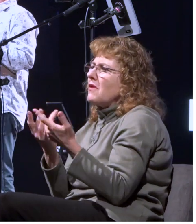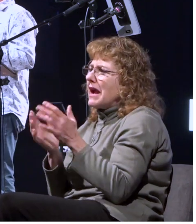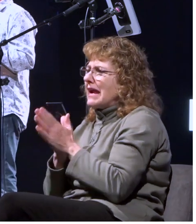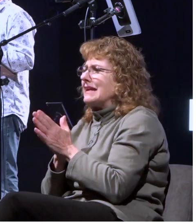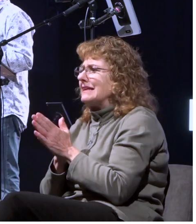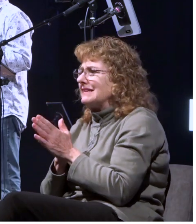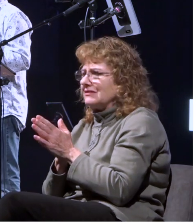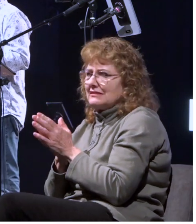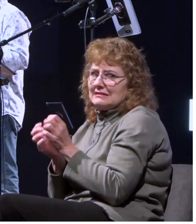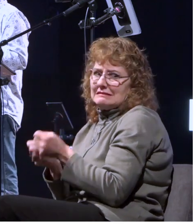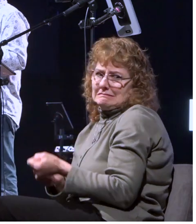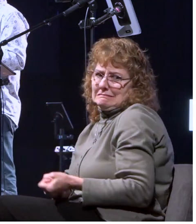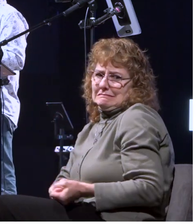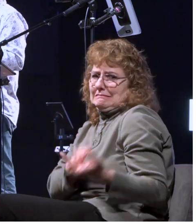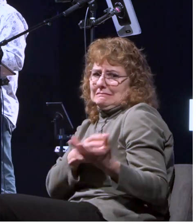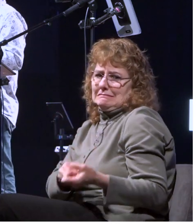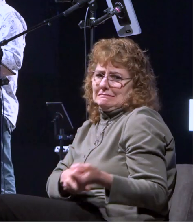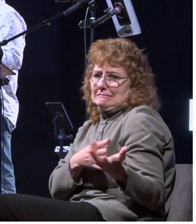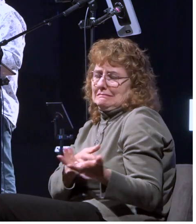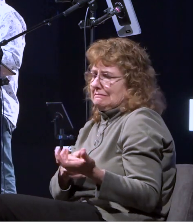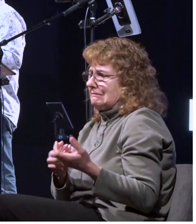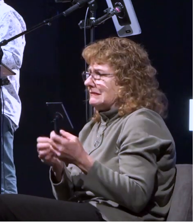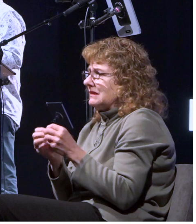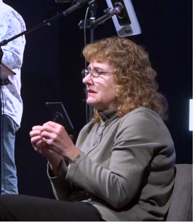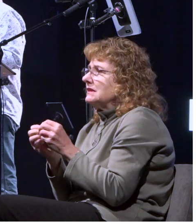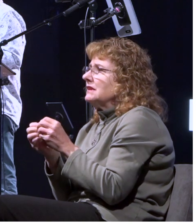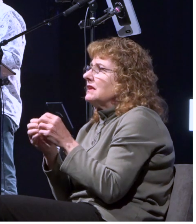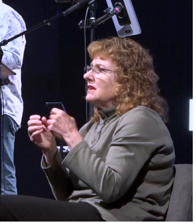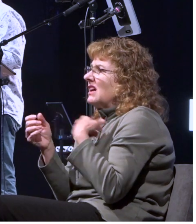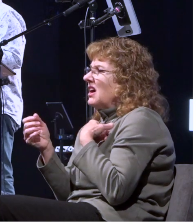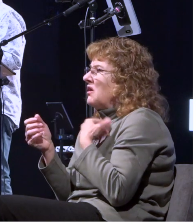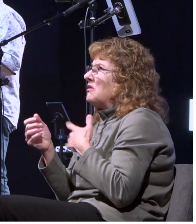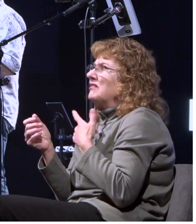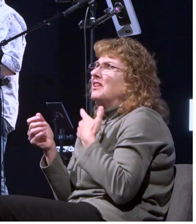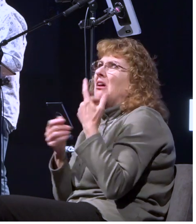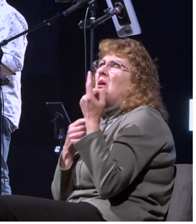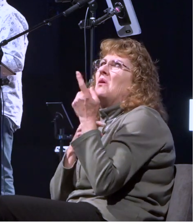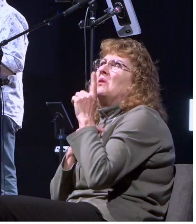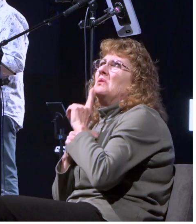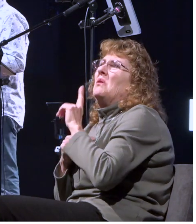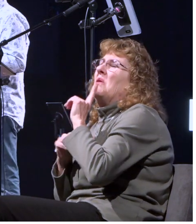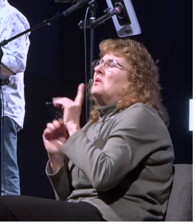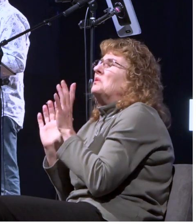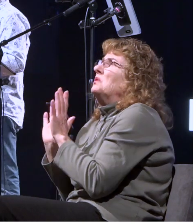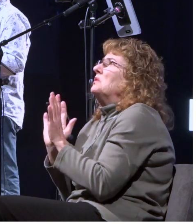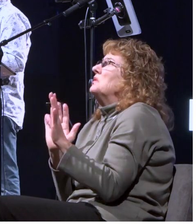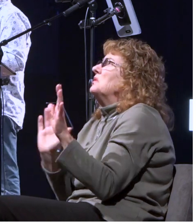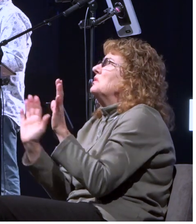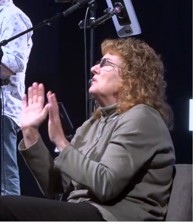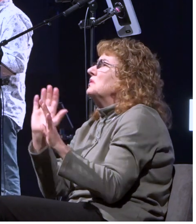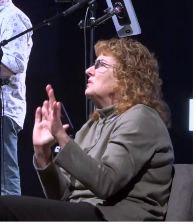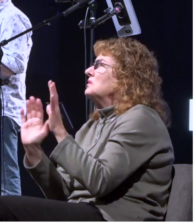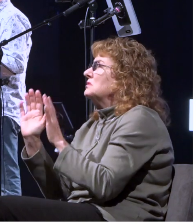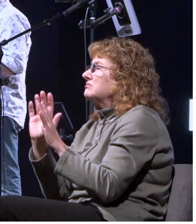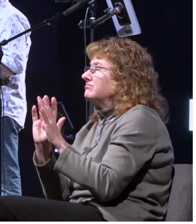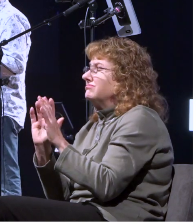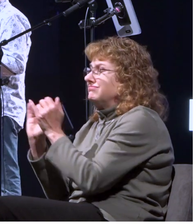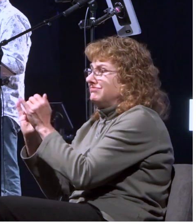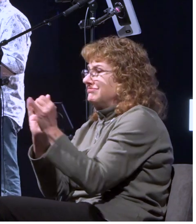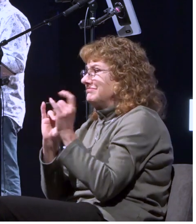prow in other words you know y'all are on your own we're out of here is kind of what the sailors are doing but they're they're trying to be sneaky about it